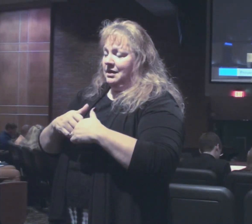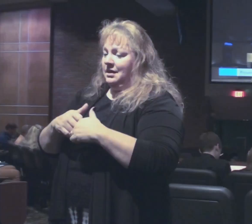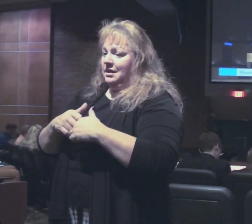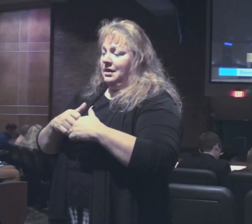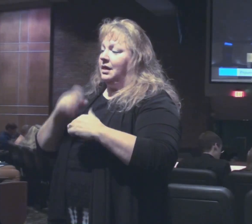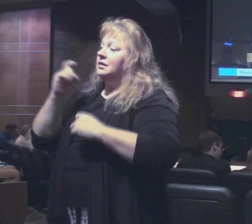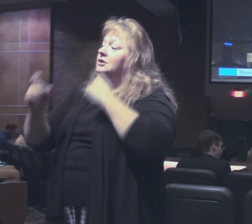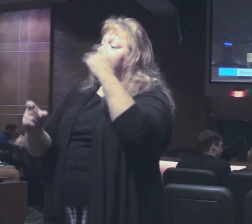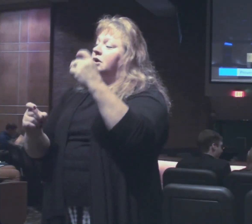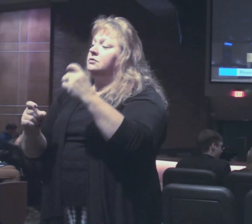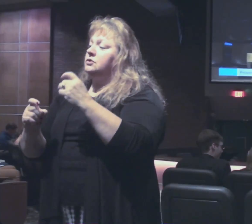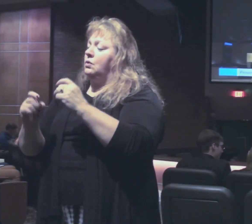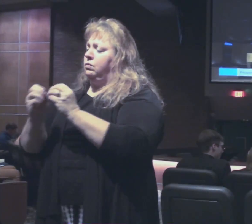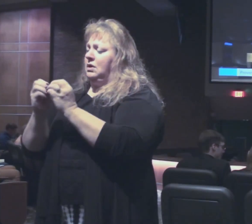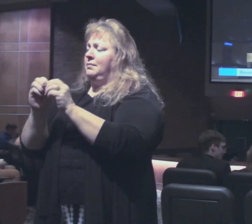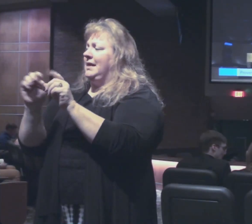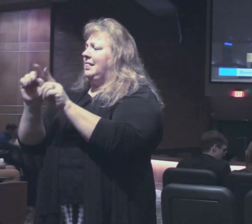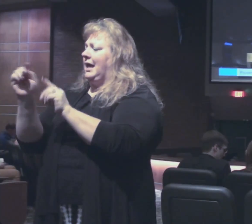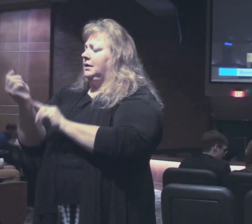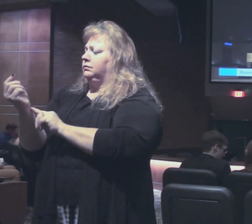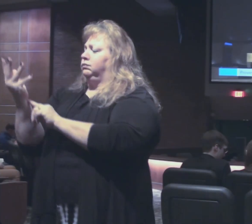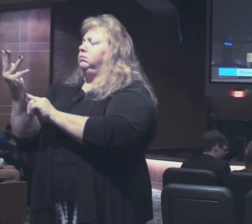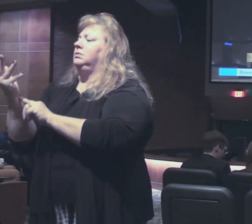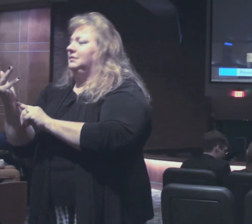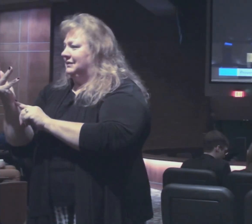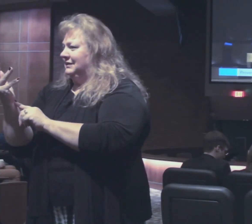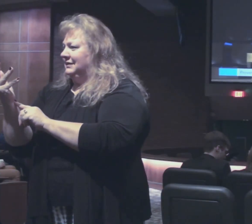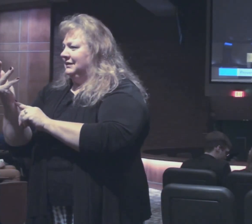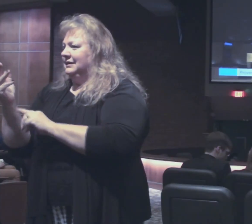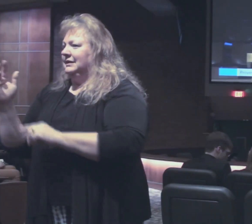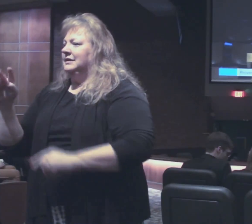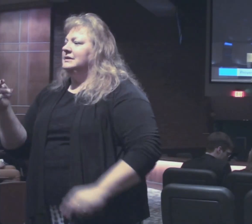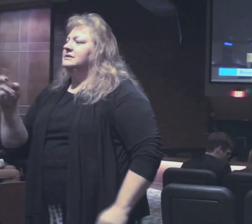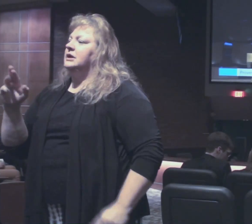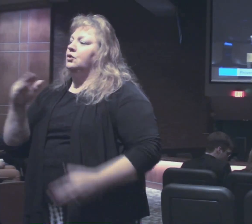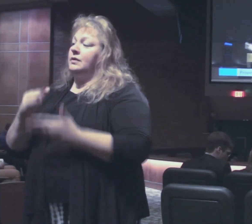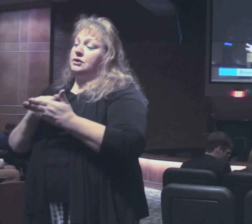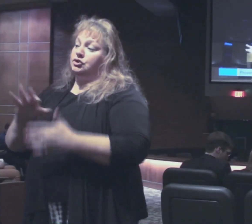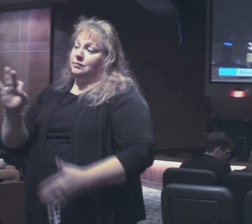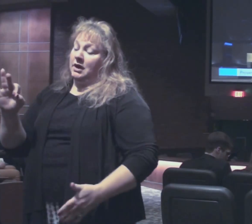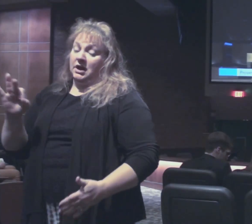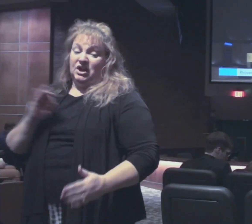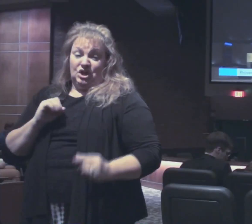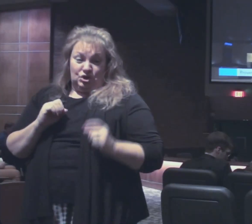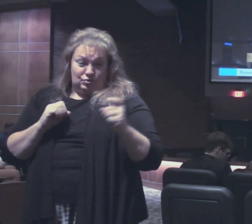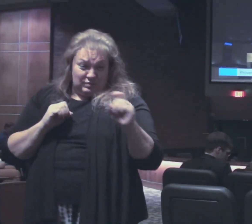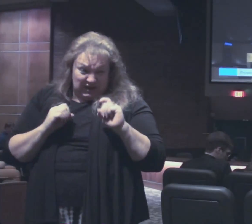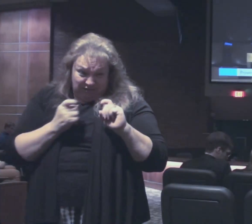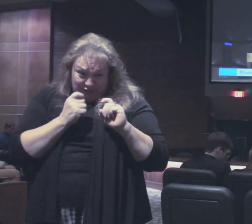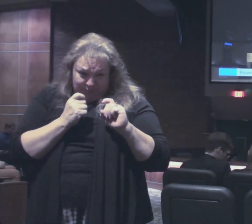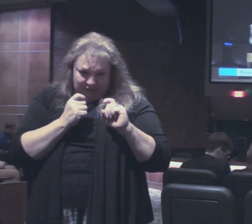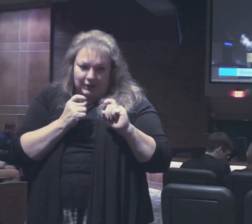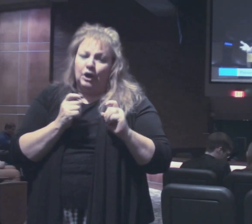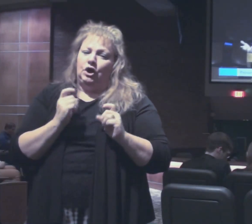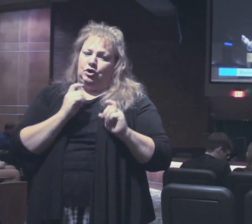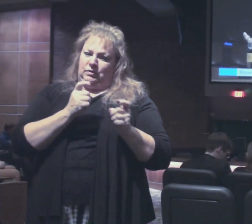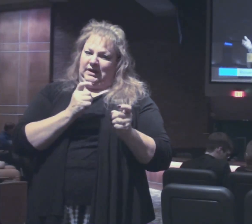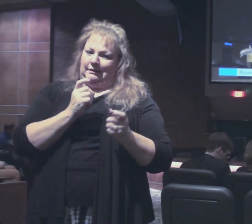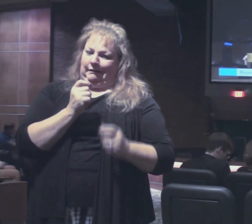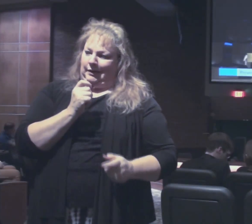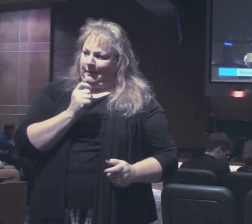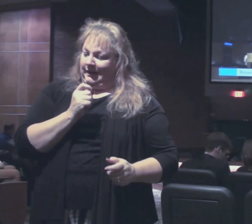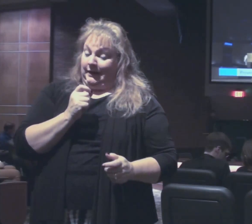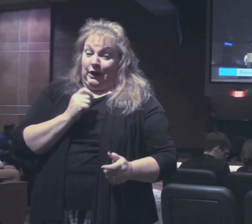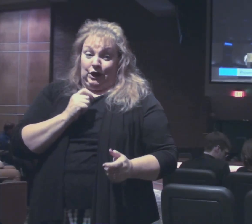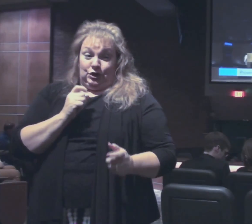green leaf. Same principle, come back to 2 Corinthians 9. He who sows sparingly will reap sparingly. He who sows bountifully